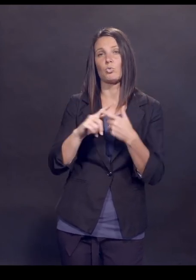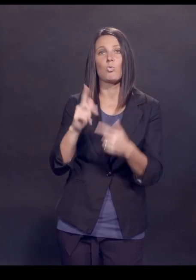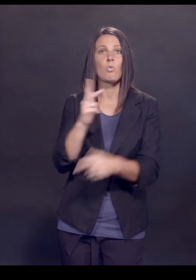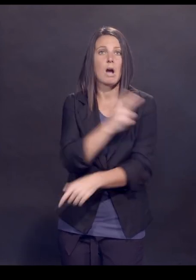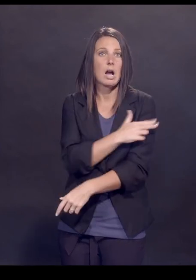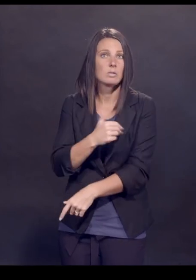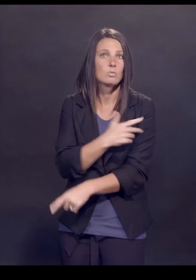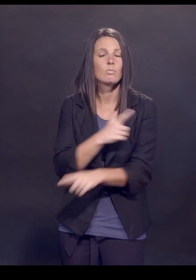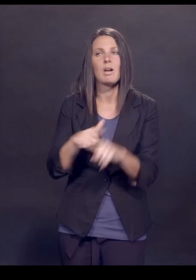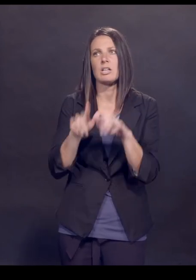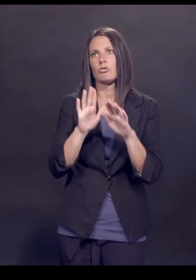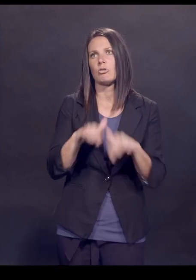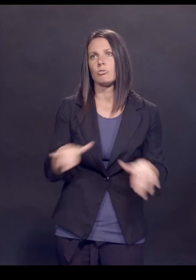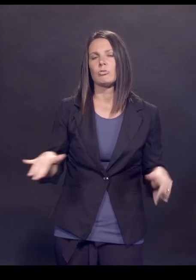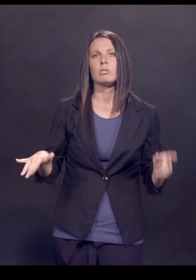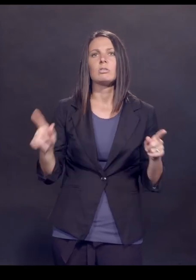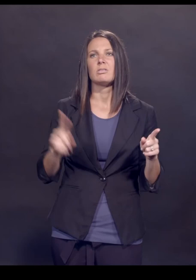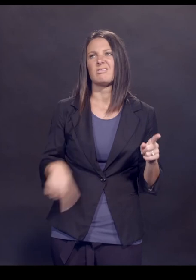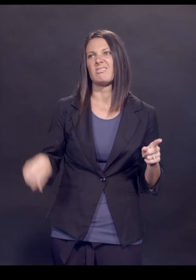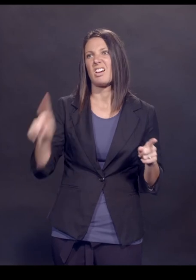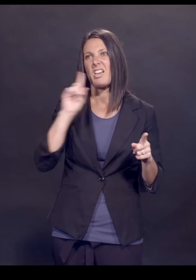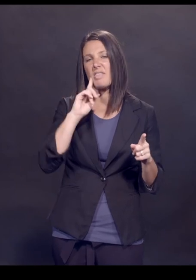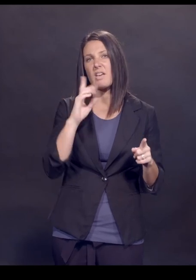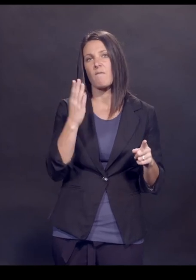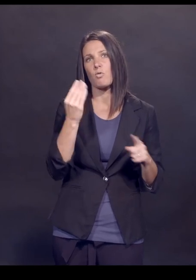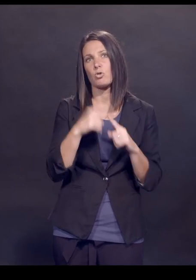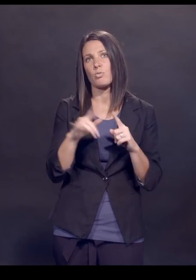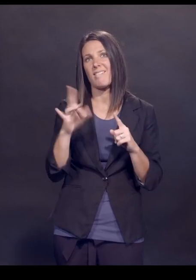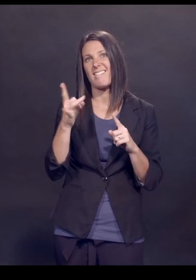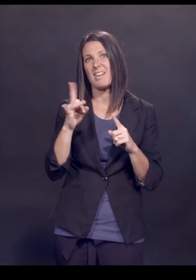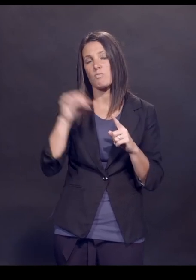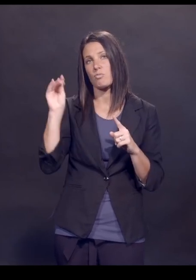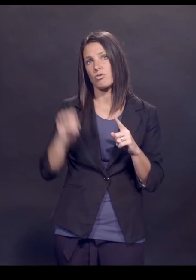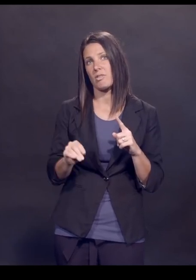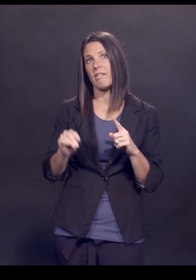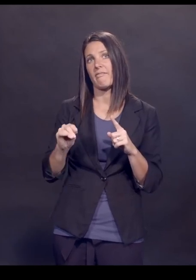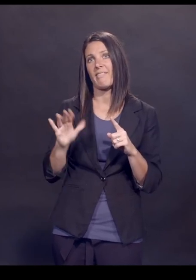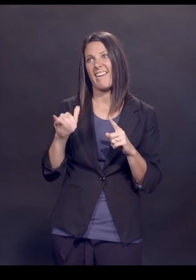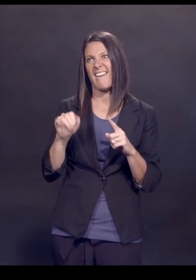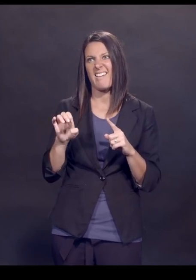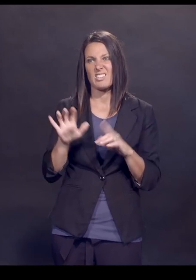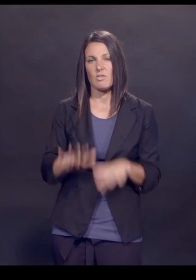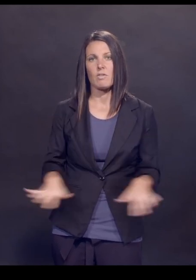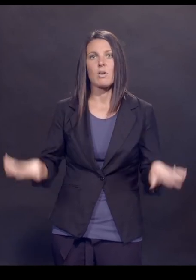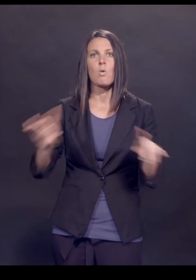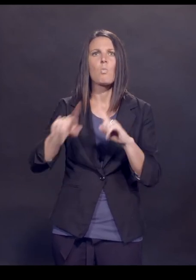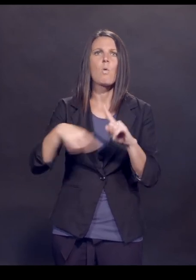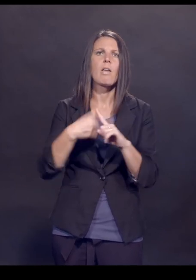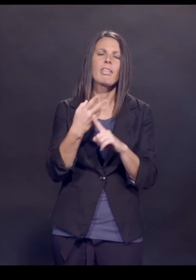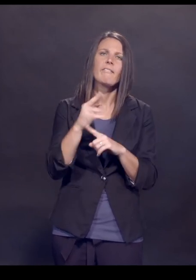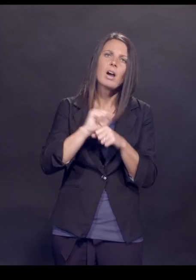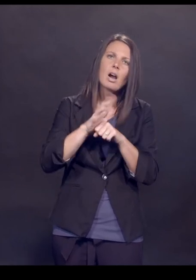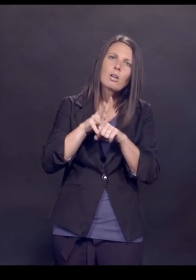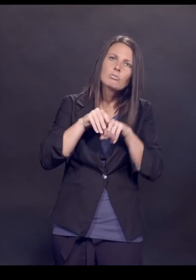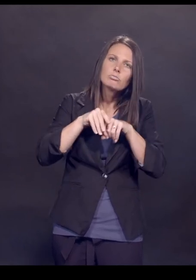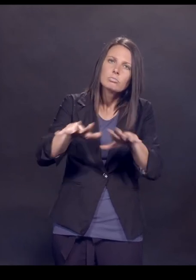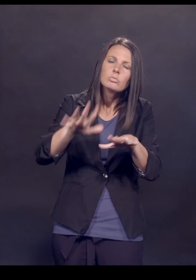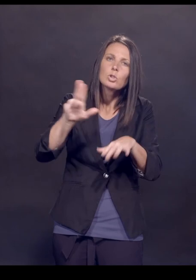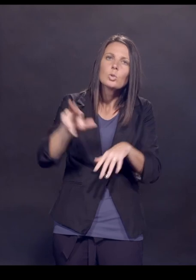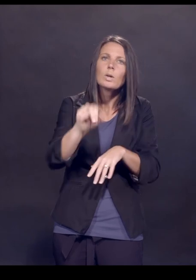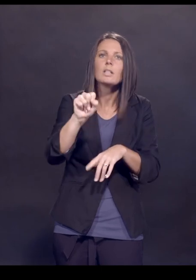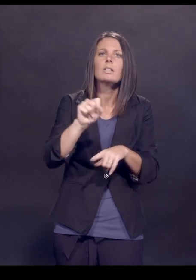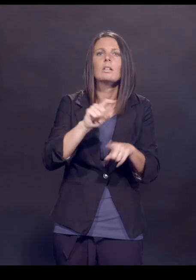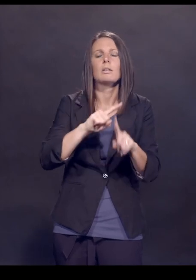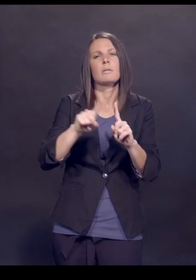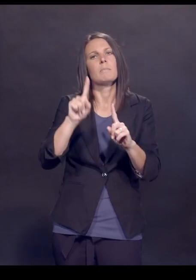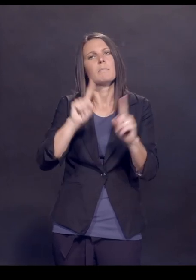children make up, you know, something like 14 to 18% of the cases that are out there. mean, when, when the virus came into this country, the, the